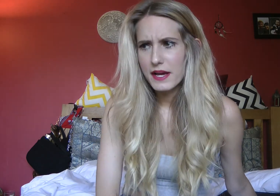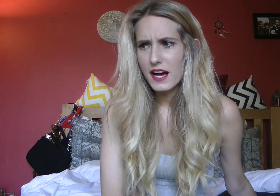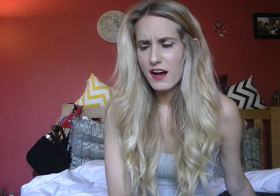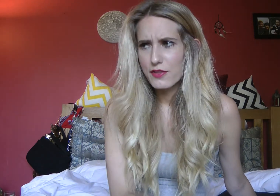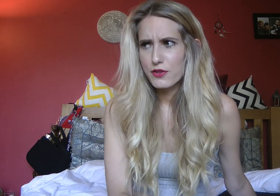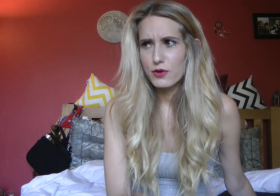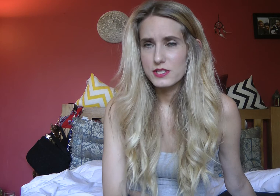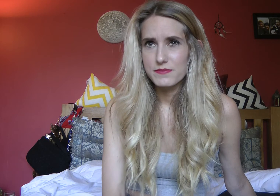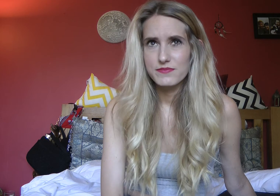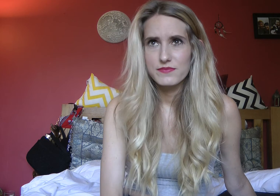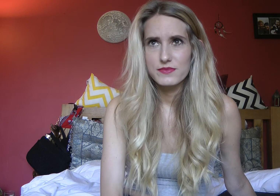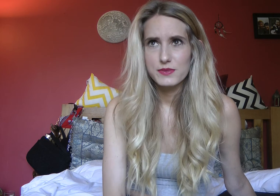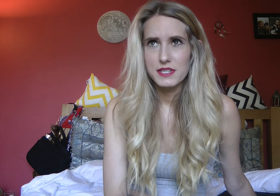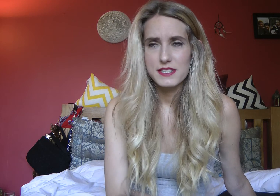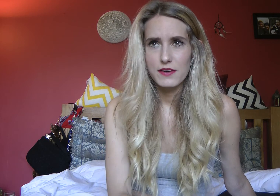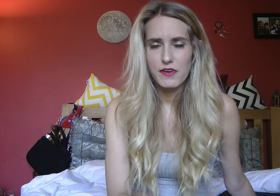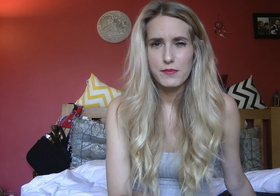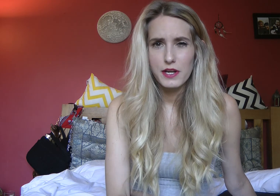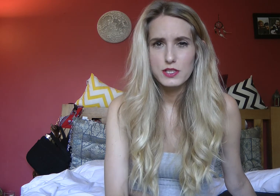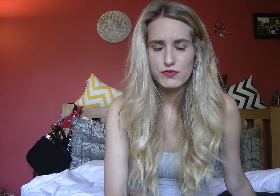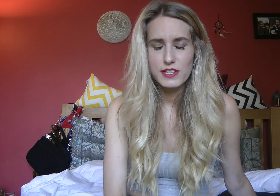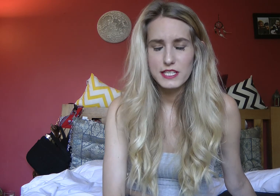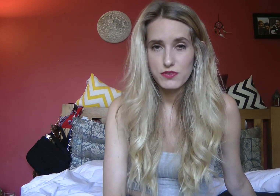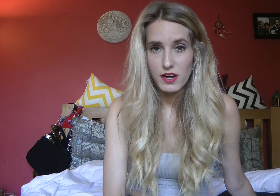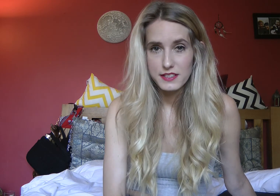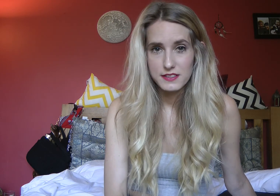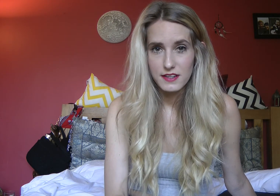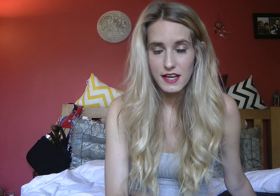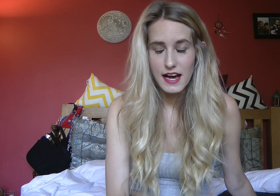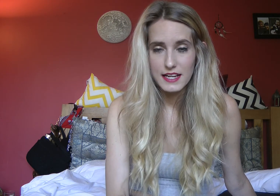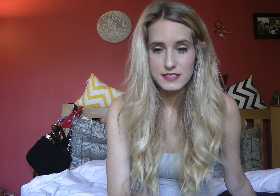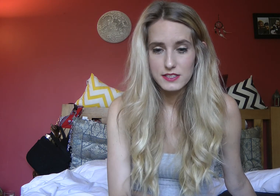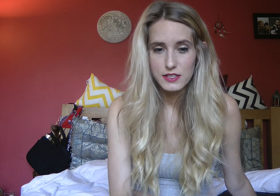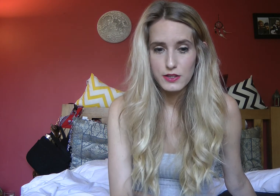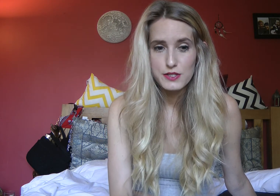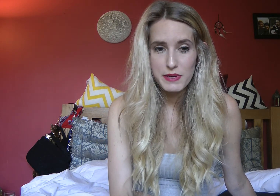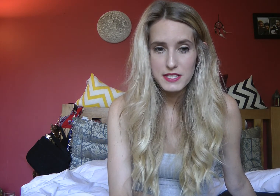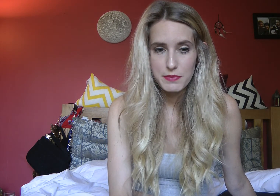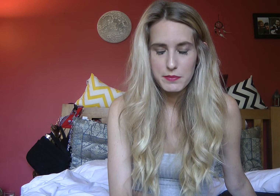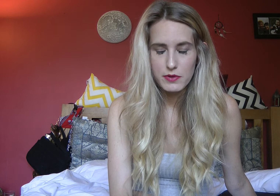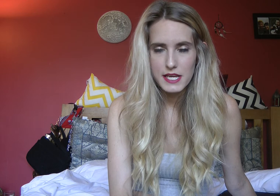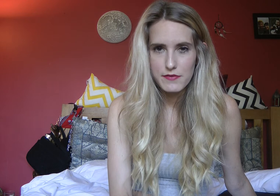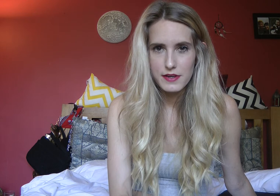I thought to myself I'm gonna really try tonight and you know speak to people even